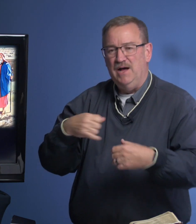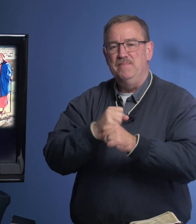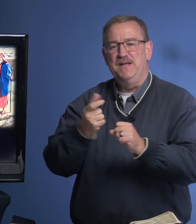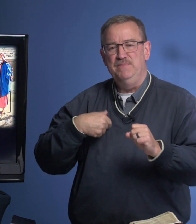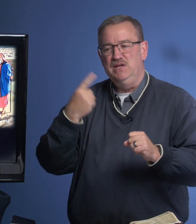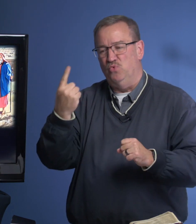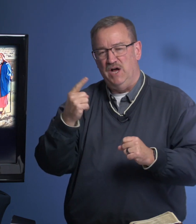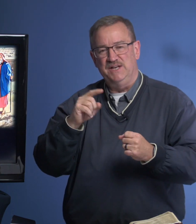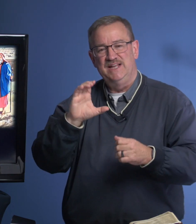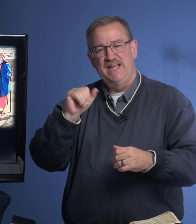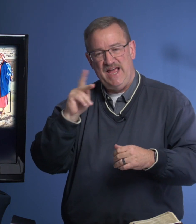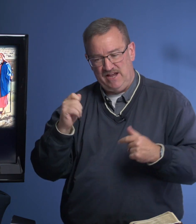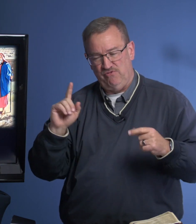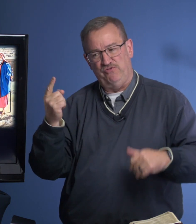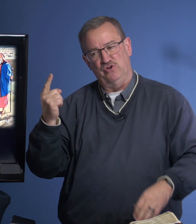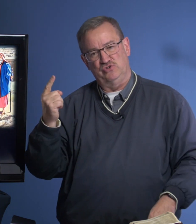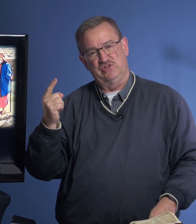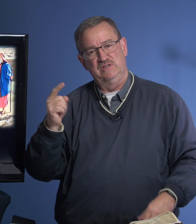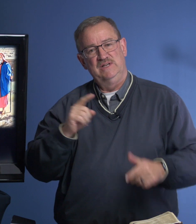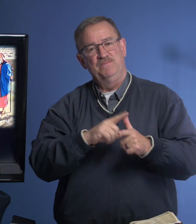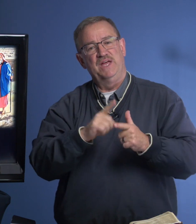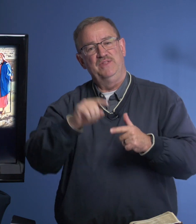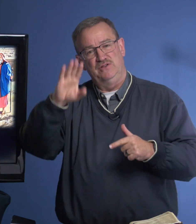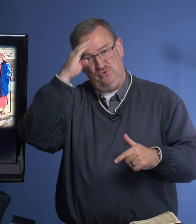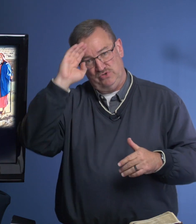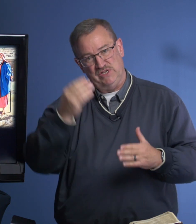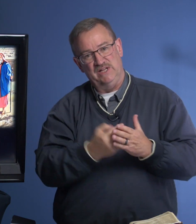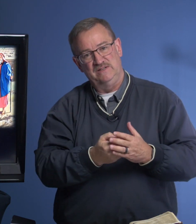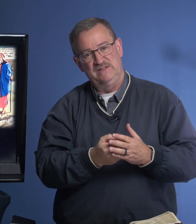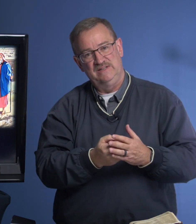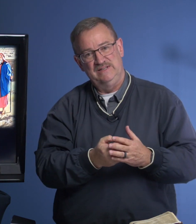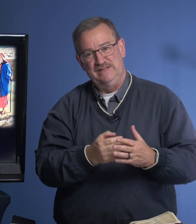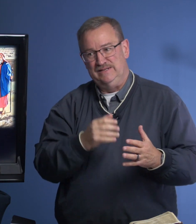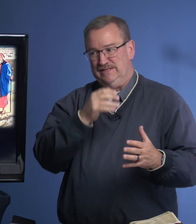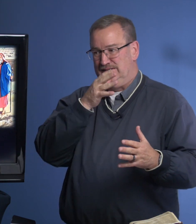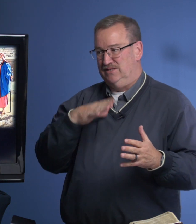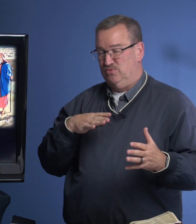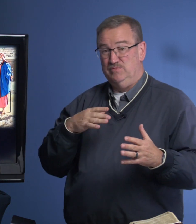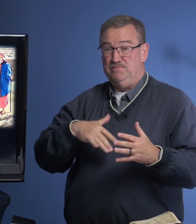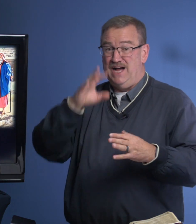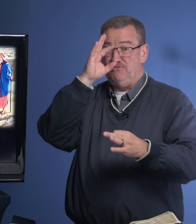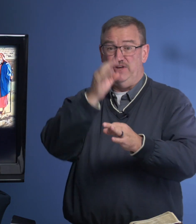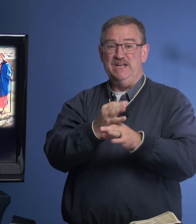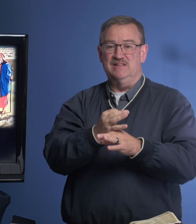make me one cake first, and then your son. And the woman, by faith,